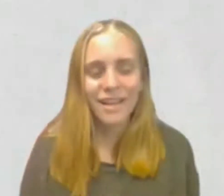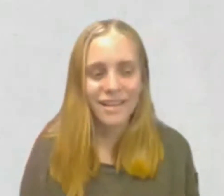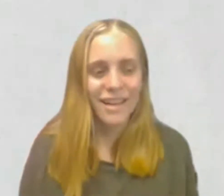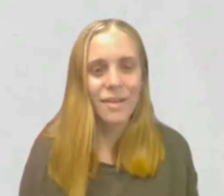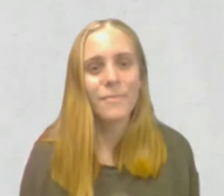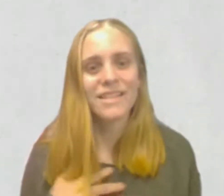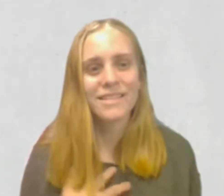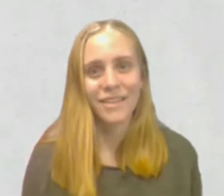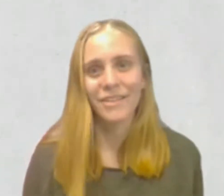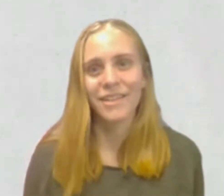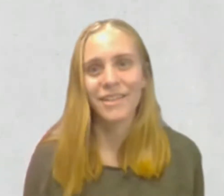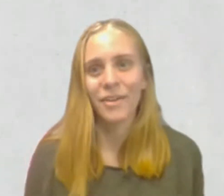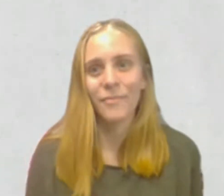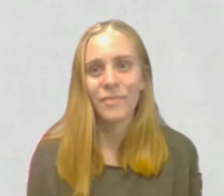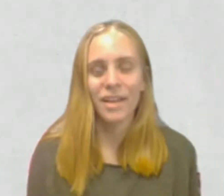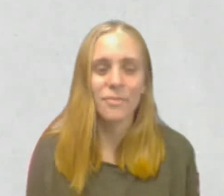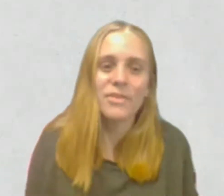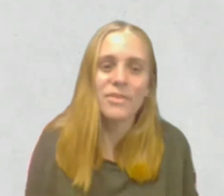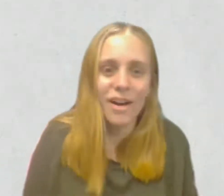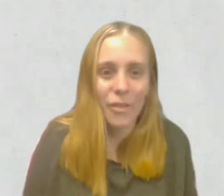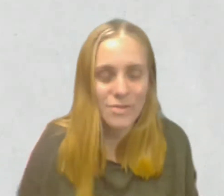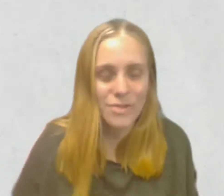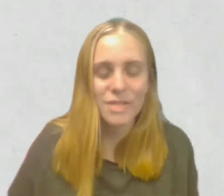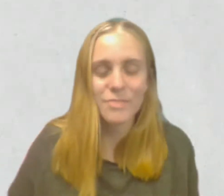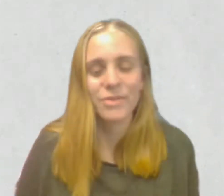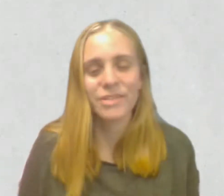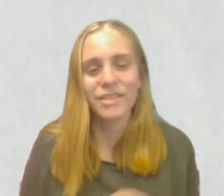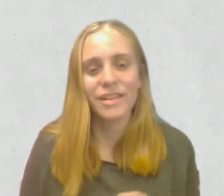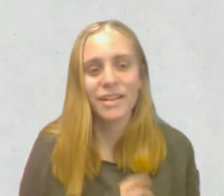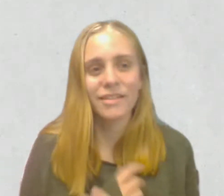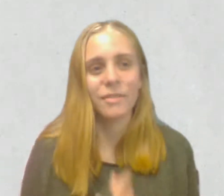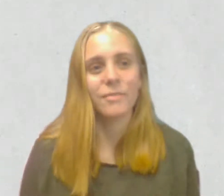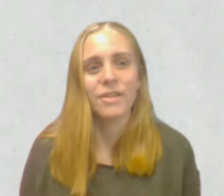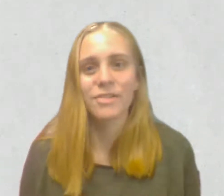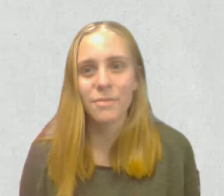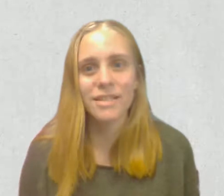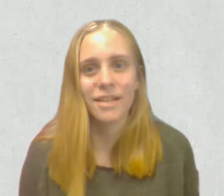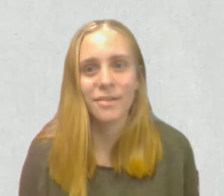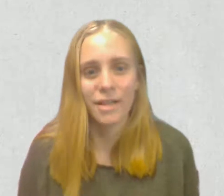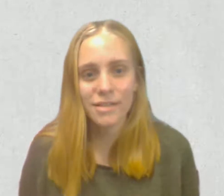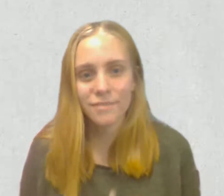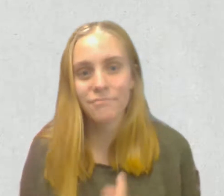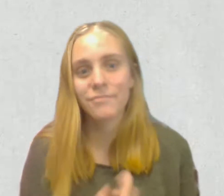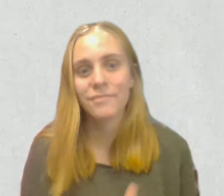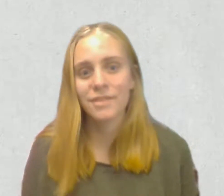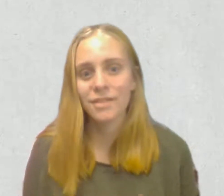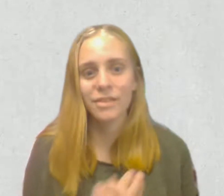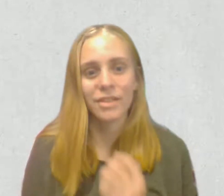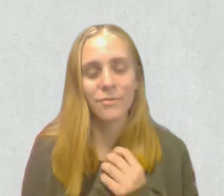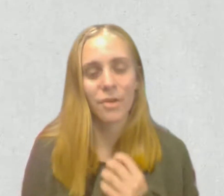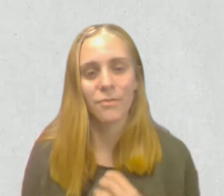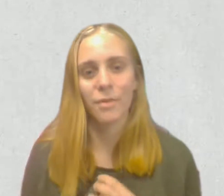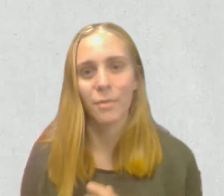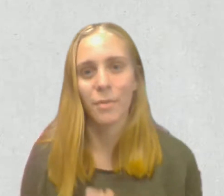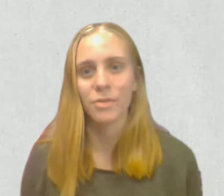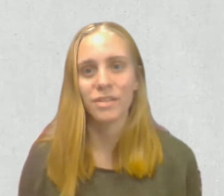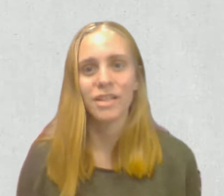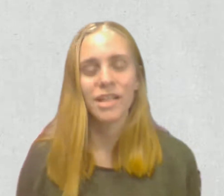Hi, I'm Madison Heller. I'm one of the authors on this poster and here are some of the takeaways to leave with from our poster.